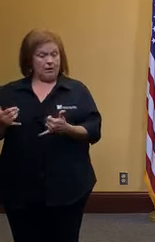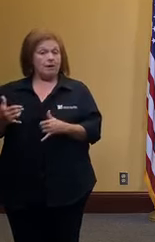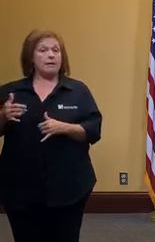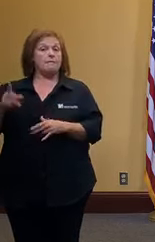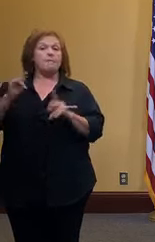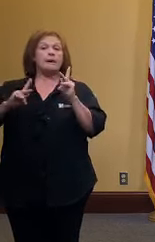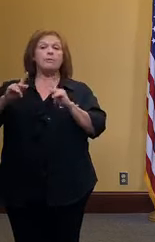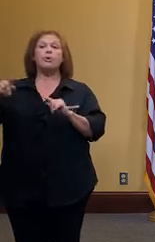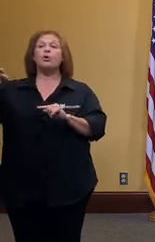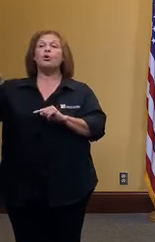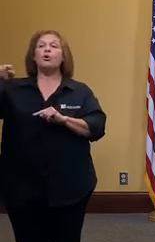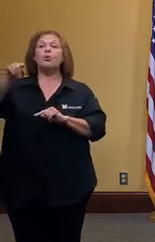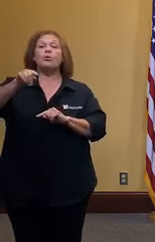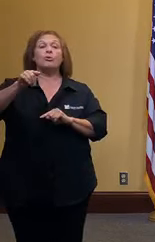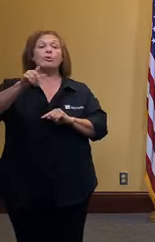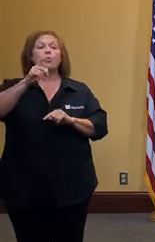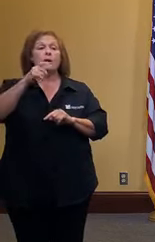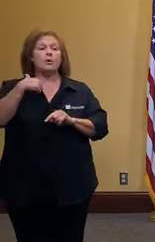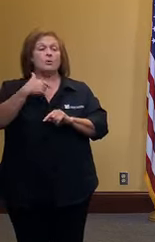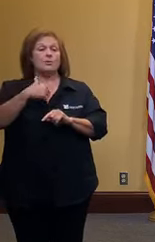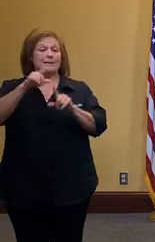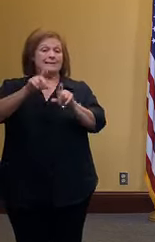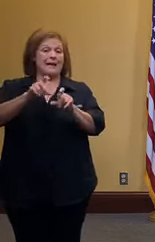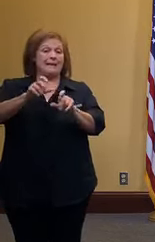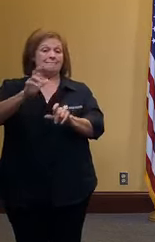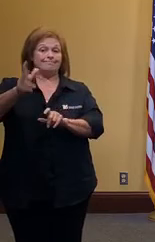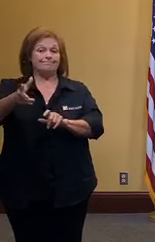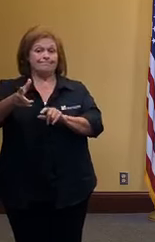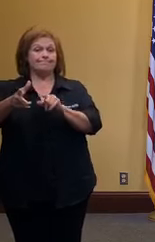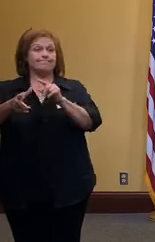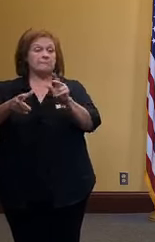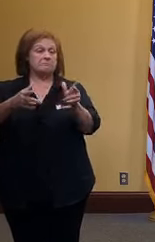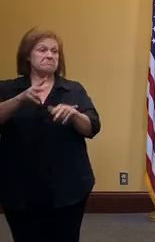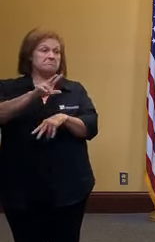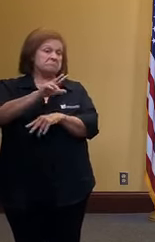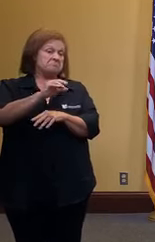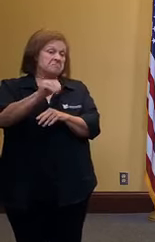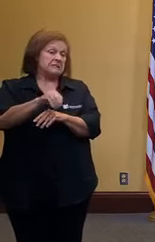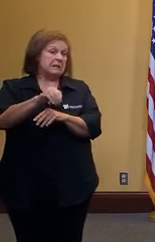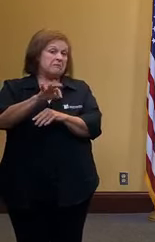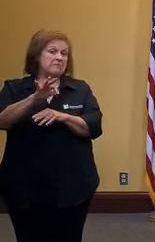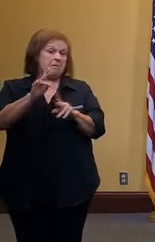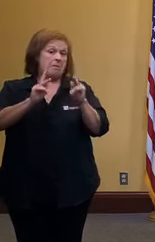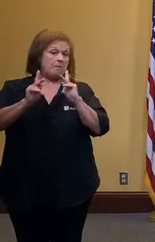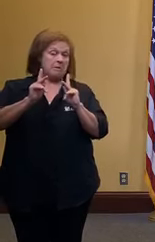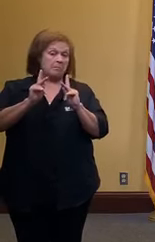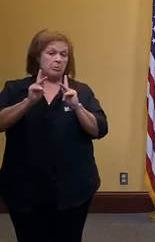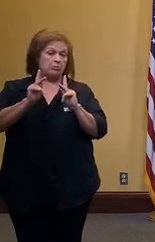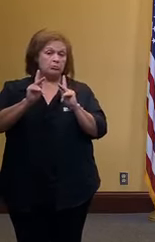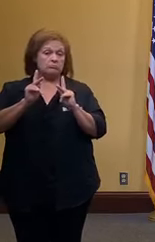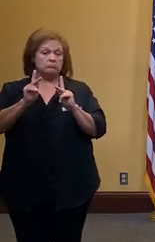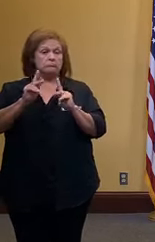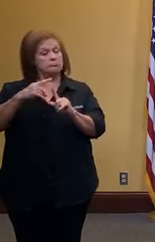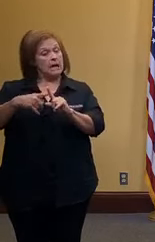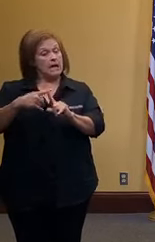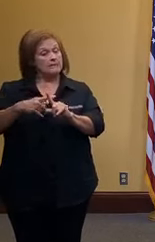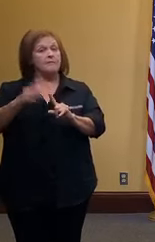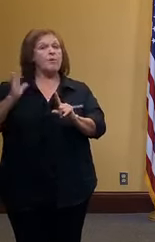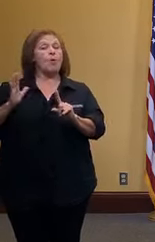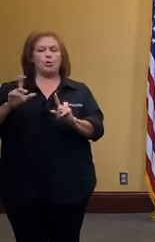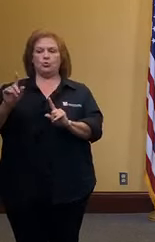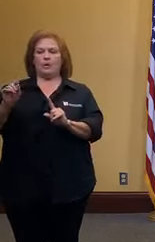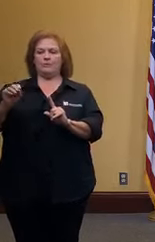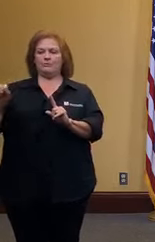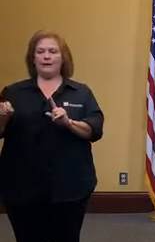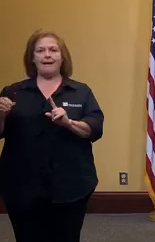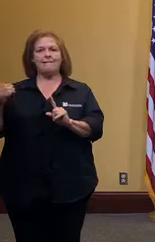right now from our mobile testing about three percent of people are coming up positive so that's a far cry from earlier when it was twenty percent